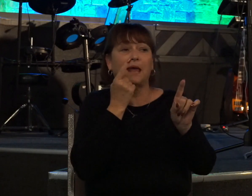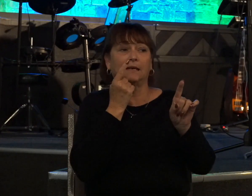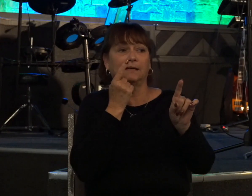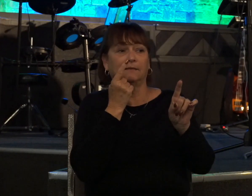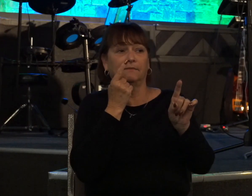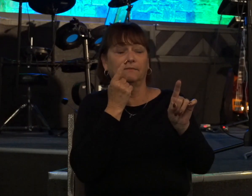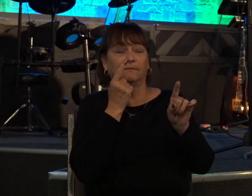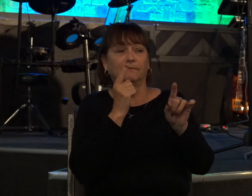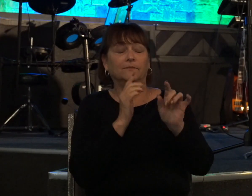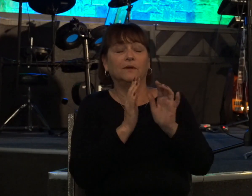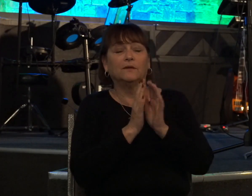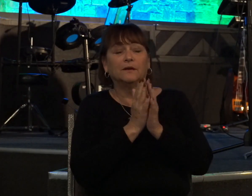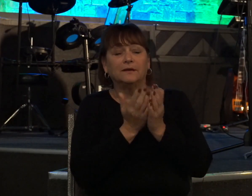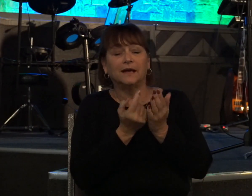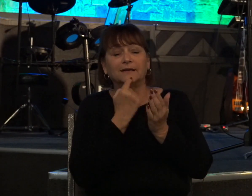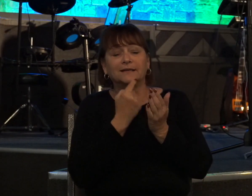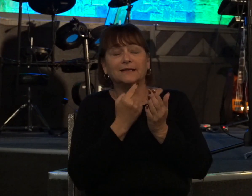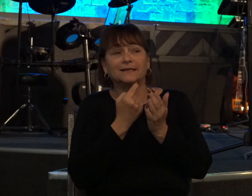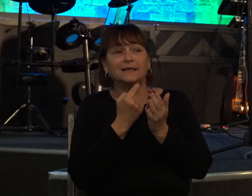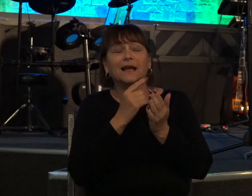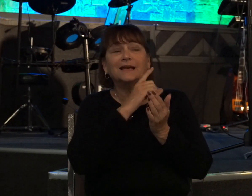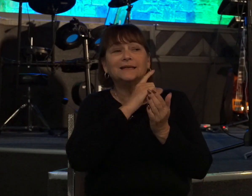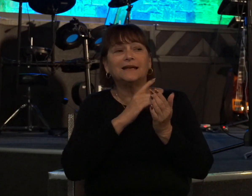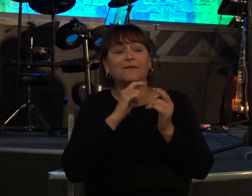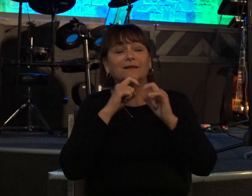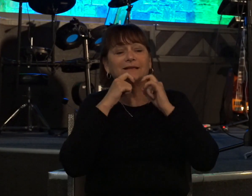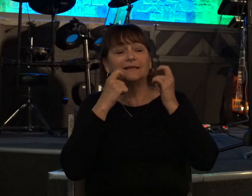text says God put away David's sin and he would not die